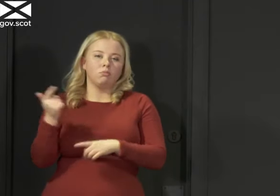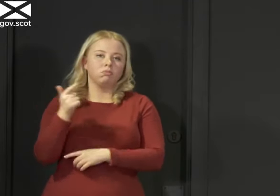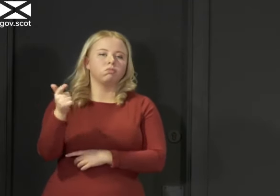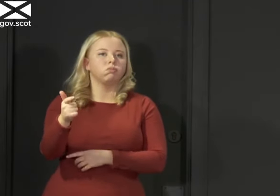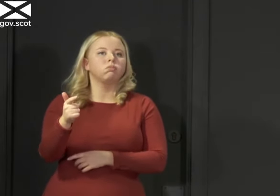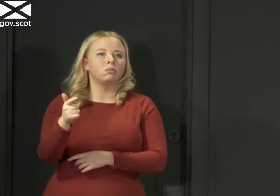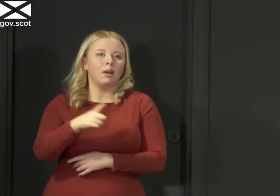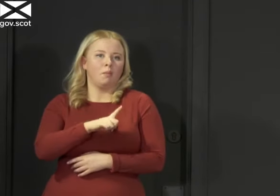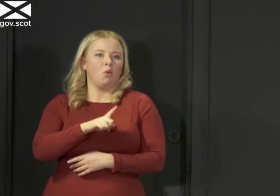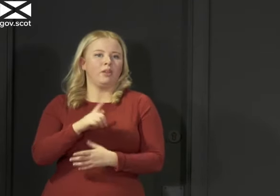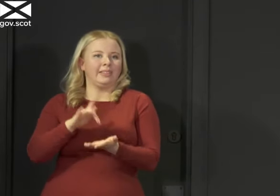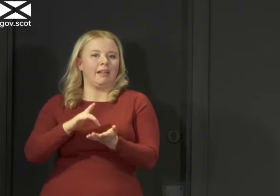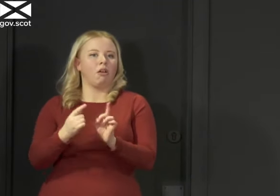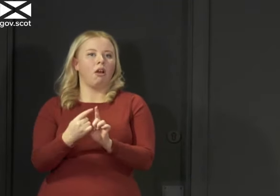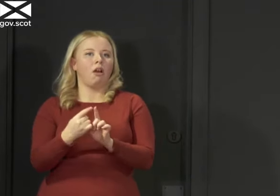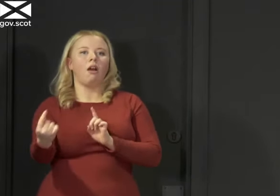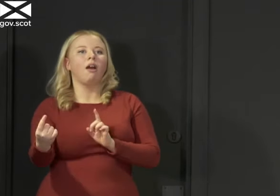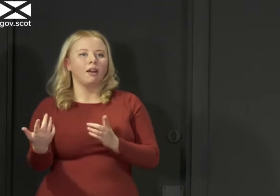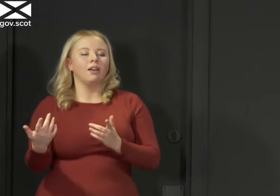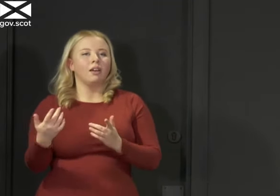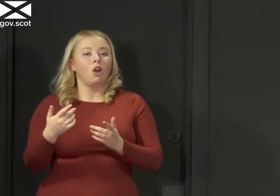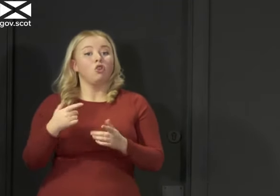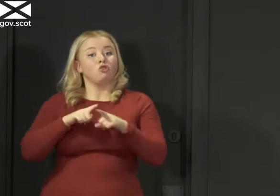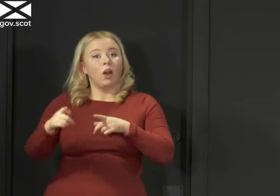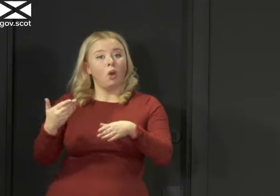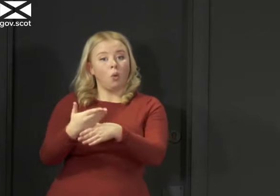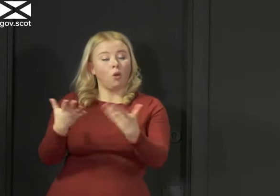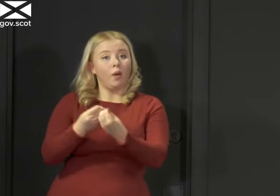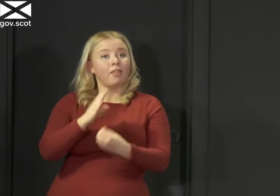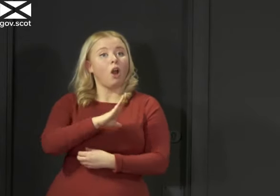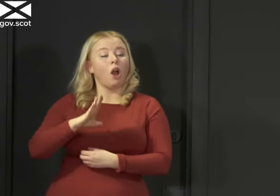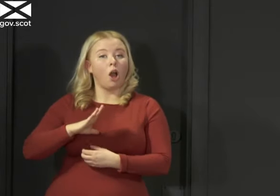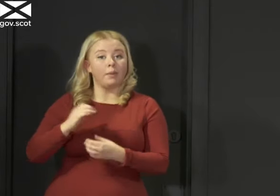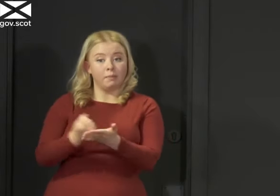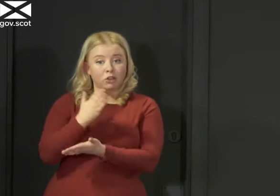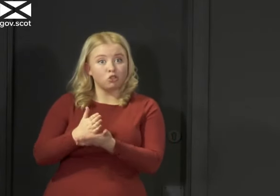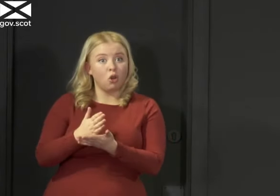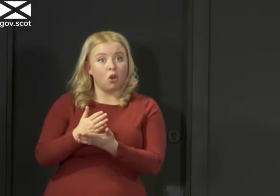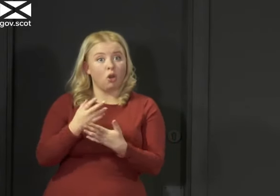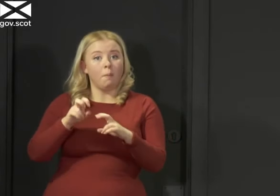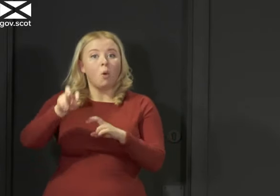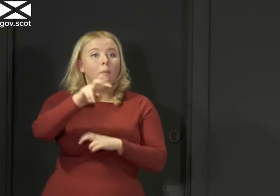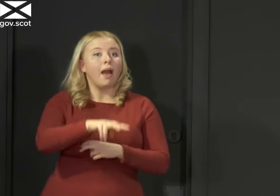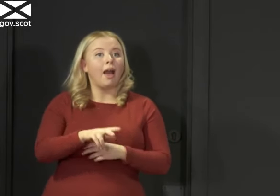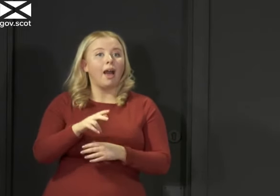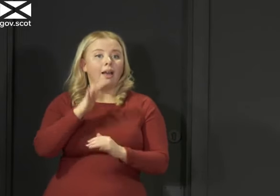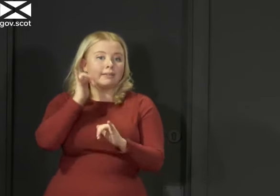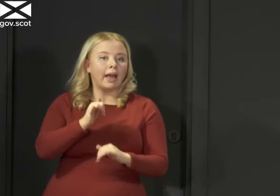distance. So we're working with the military to try to make mobile testing units as widely available as possible.